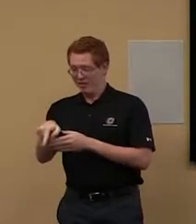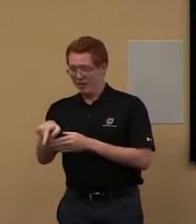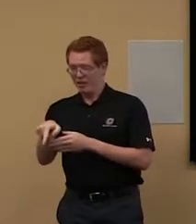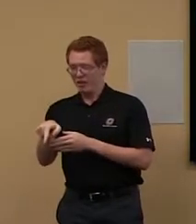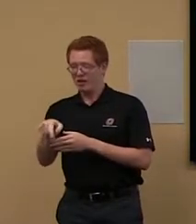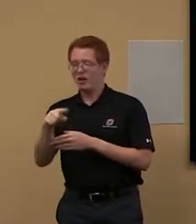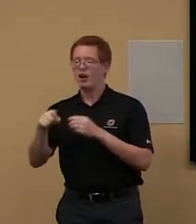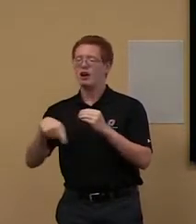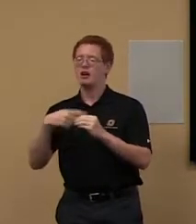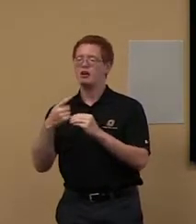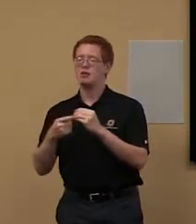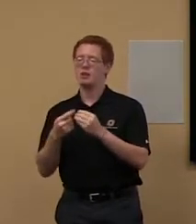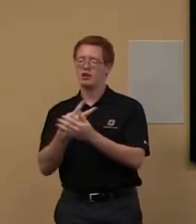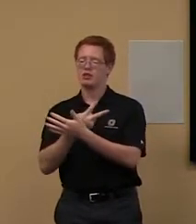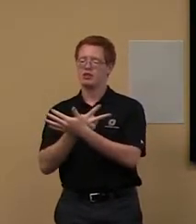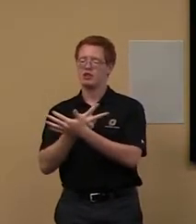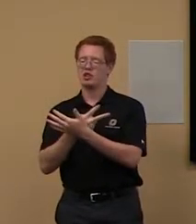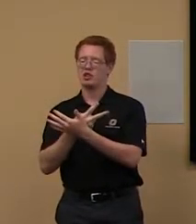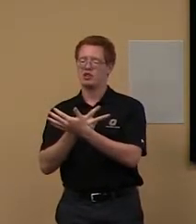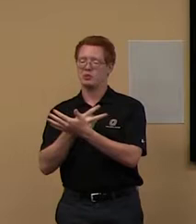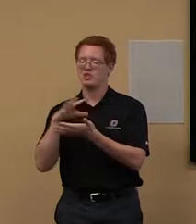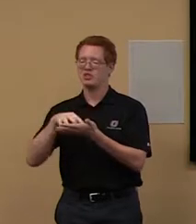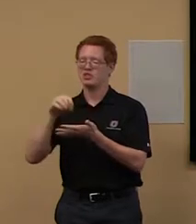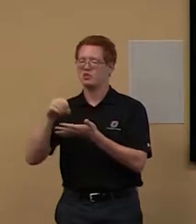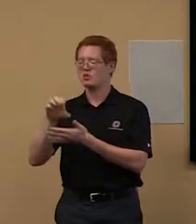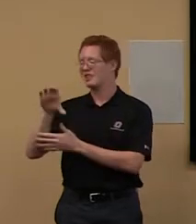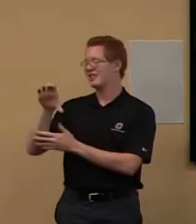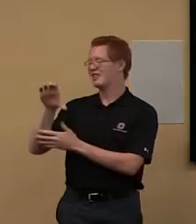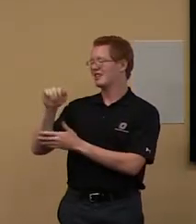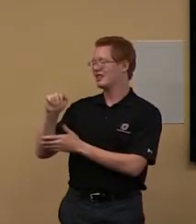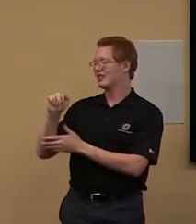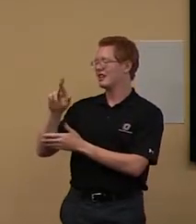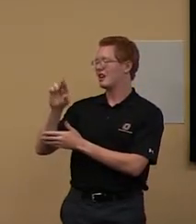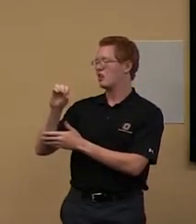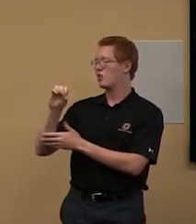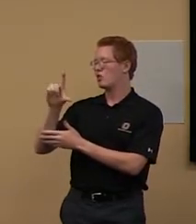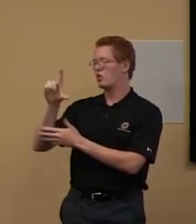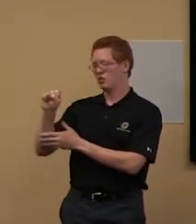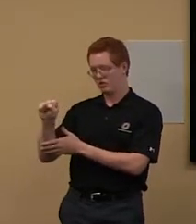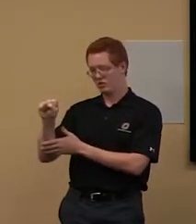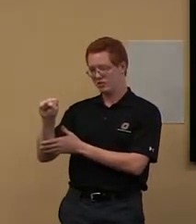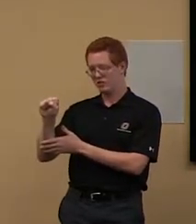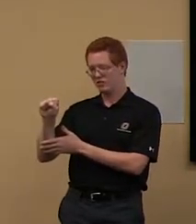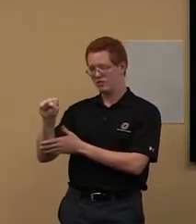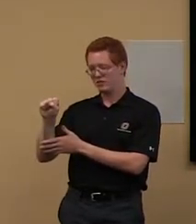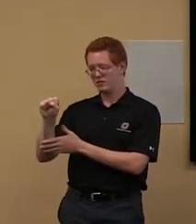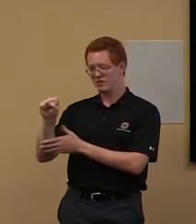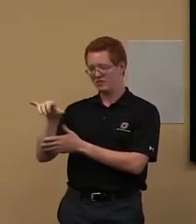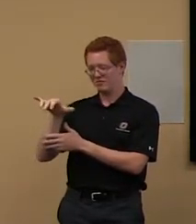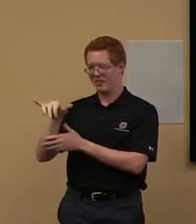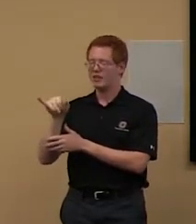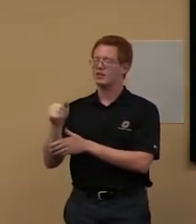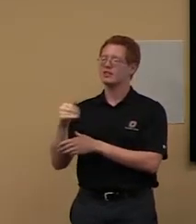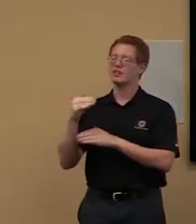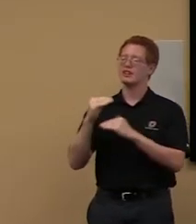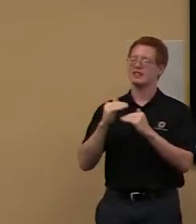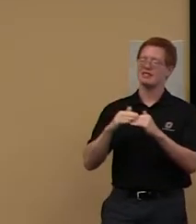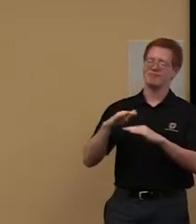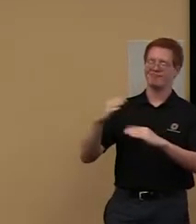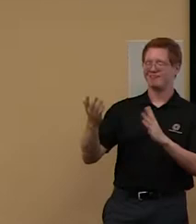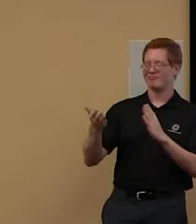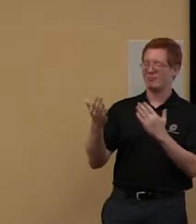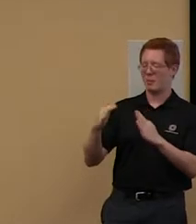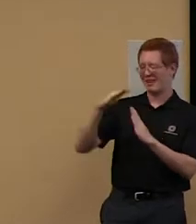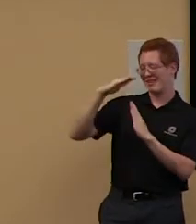student carols. And those are upstairs. And those, that's probably one of the biggest perks that you